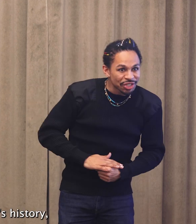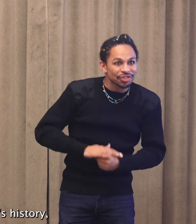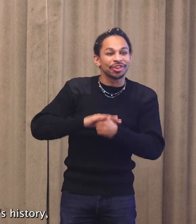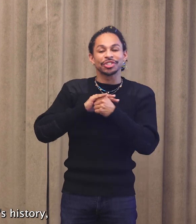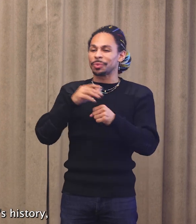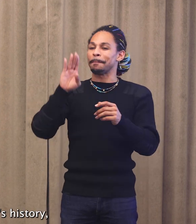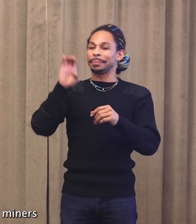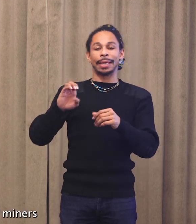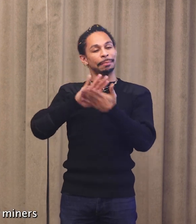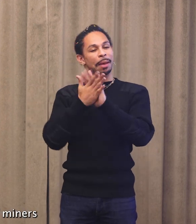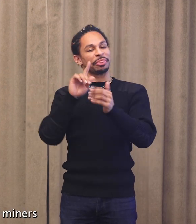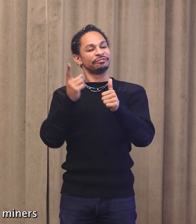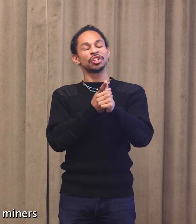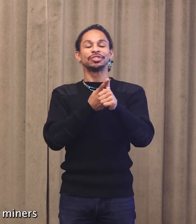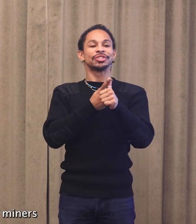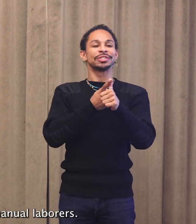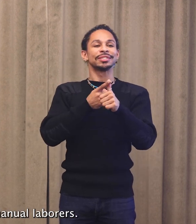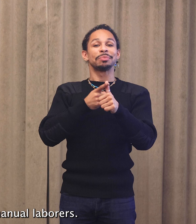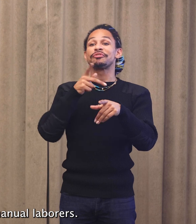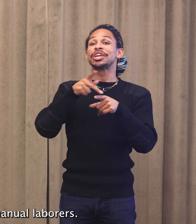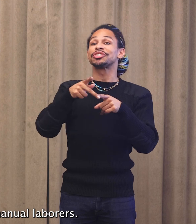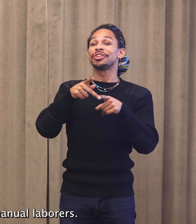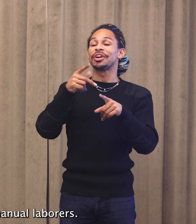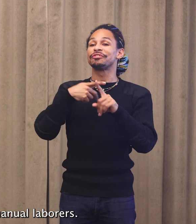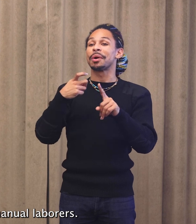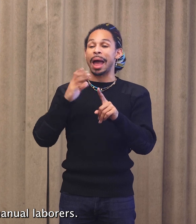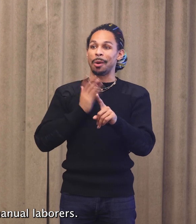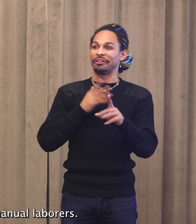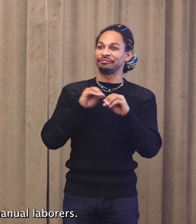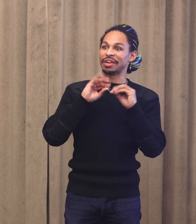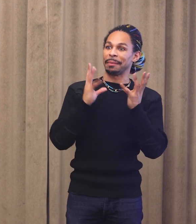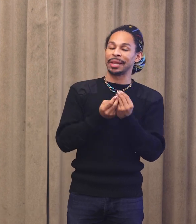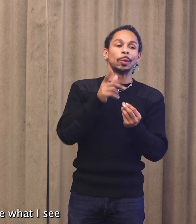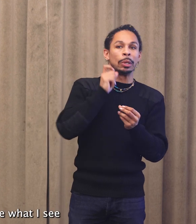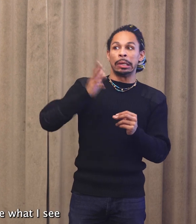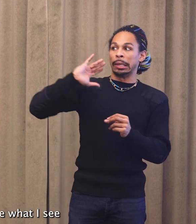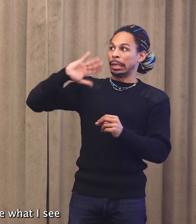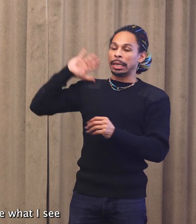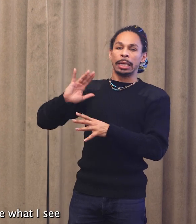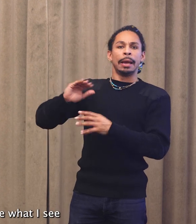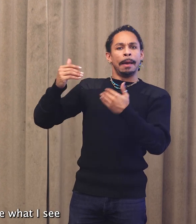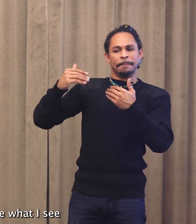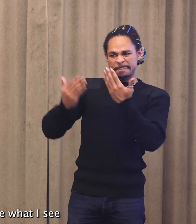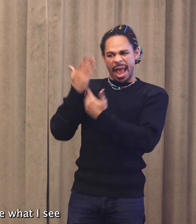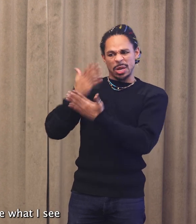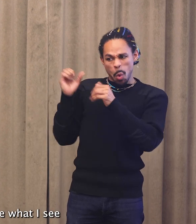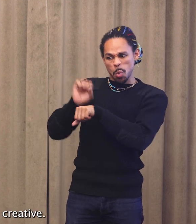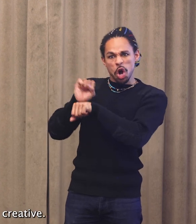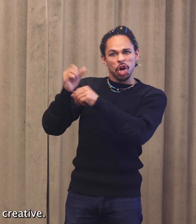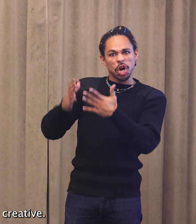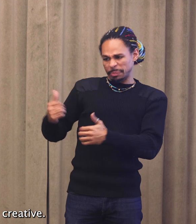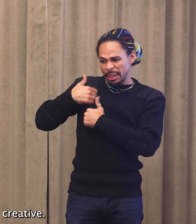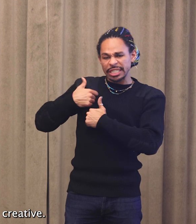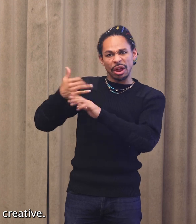family's history, a family of minors and military and manual laborers, I had to become what I